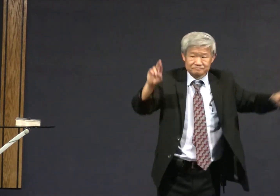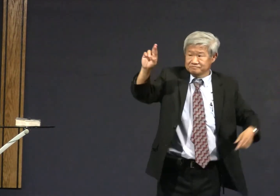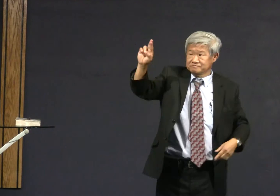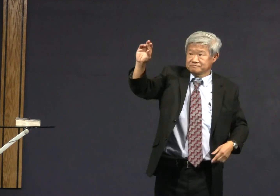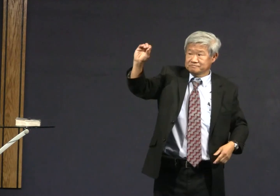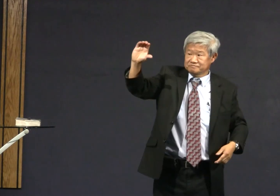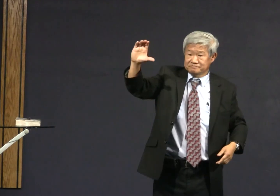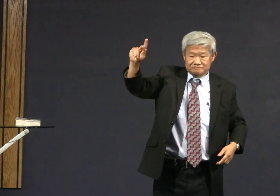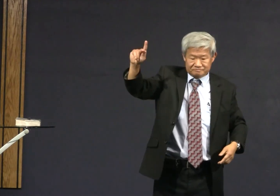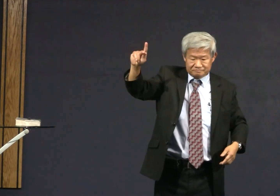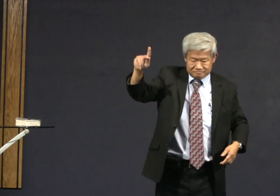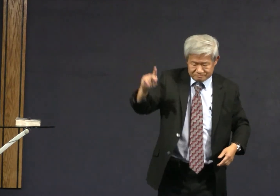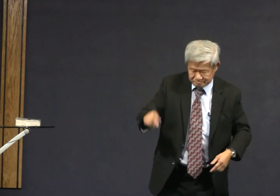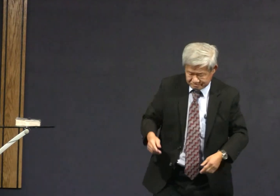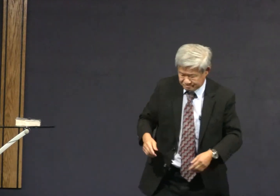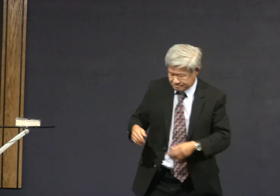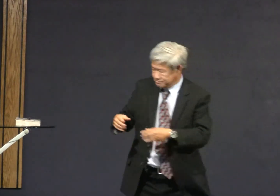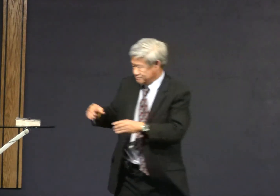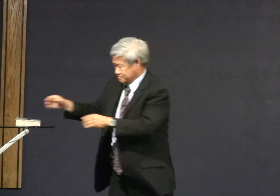the second is the rock